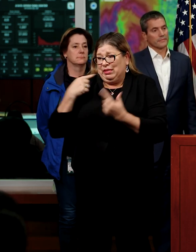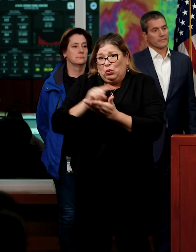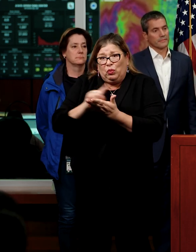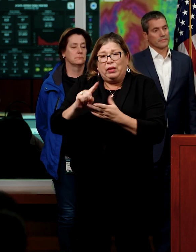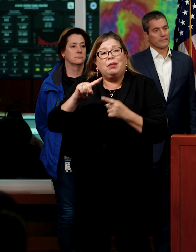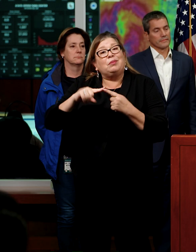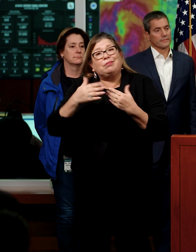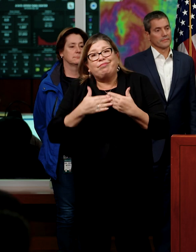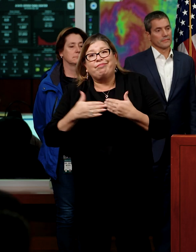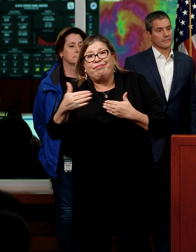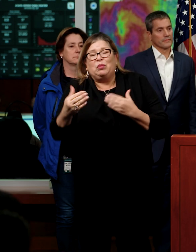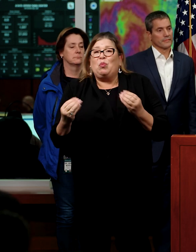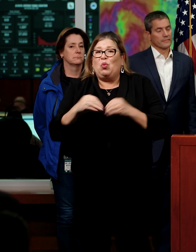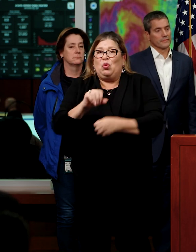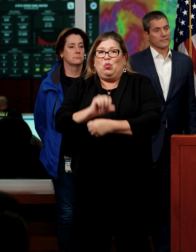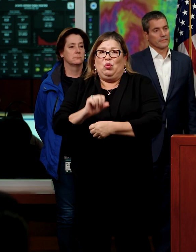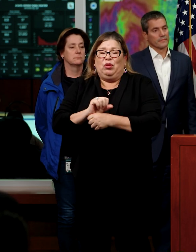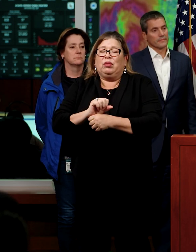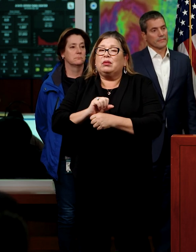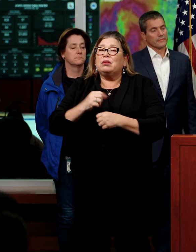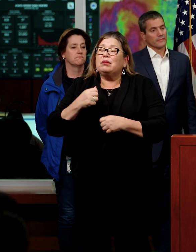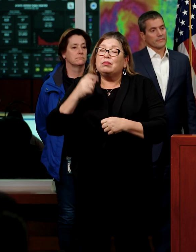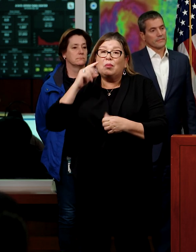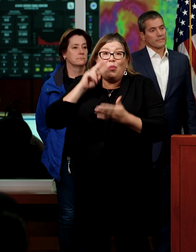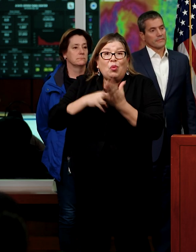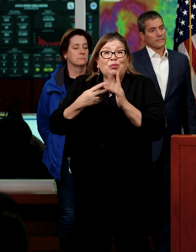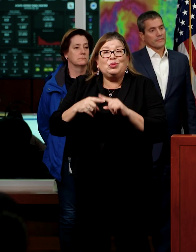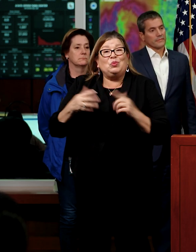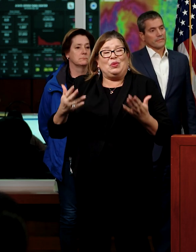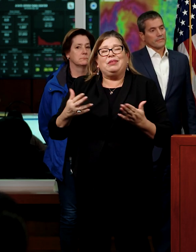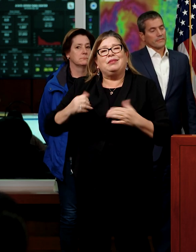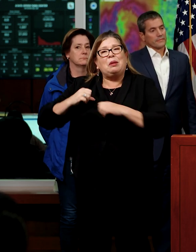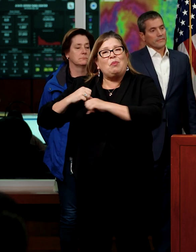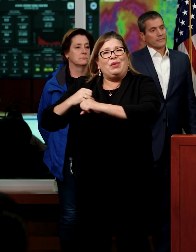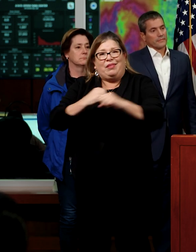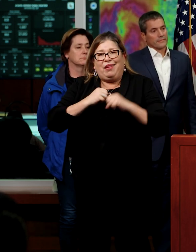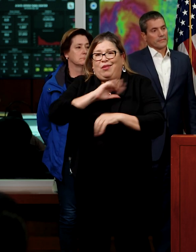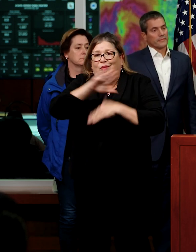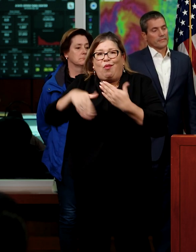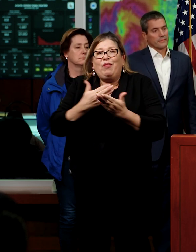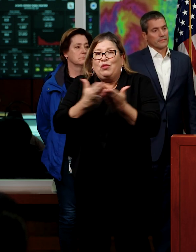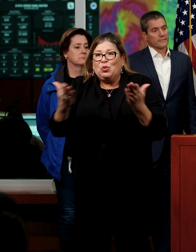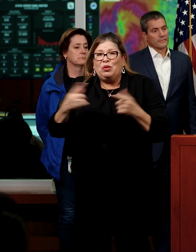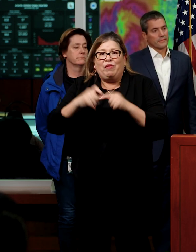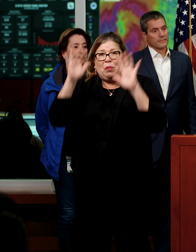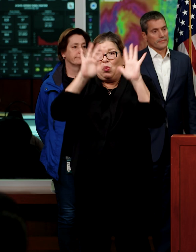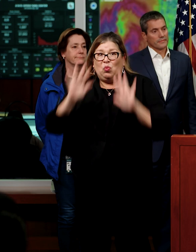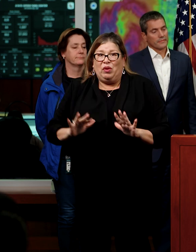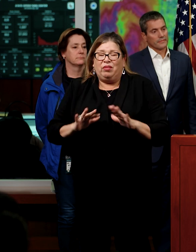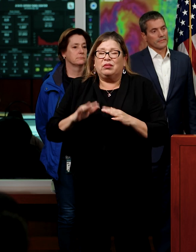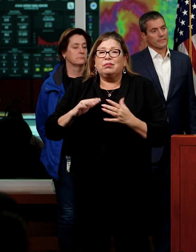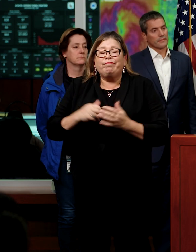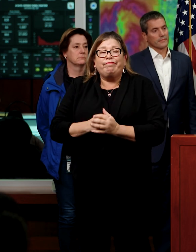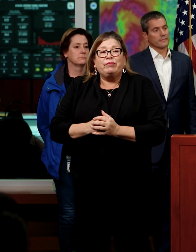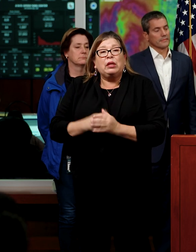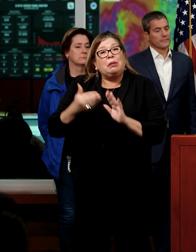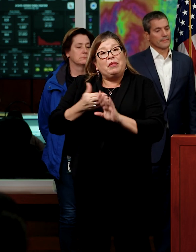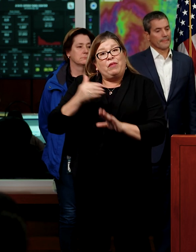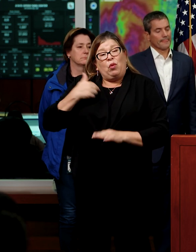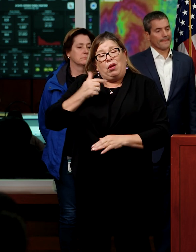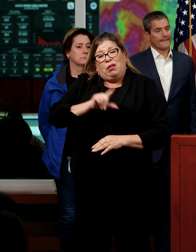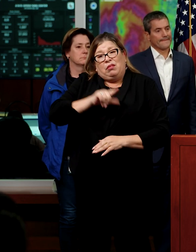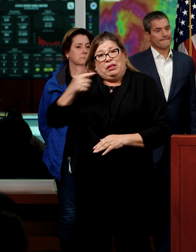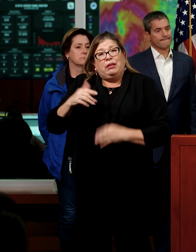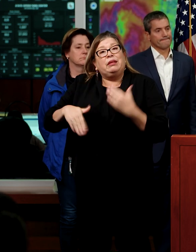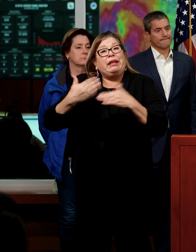remains to protect the communities from the storms ahead. Before I turn it over to the